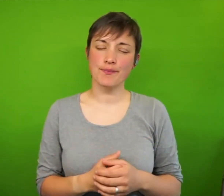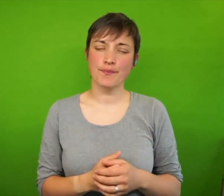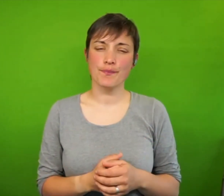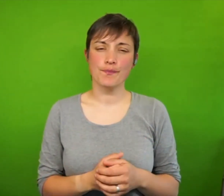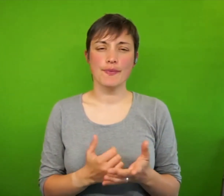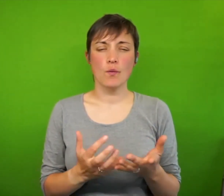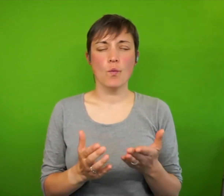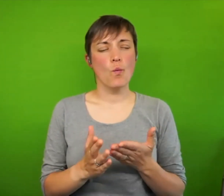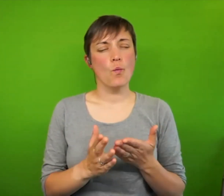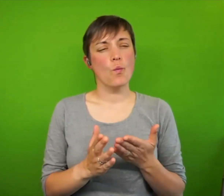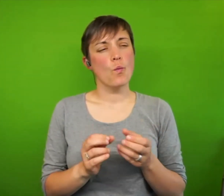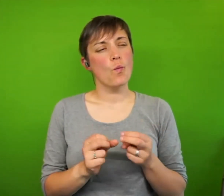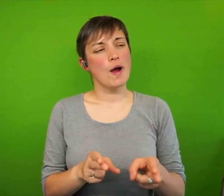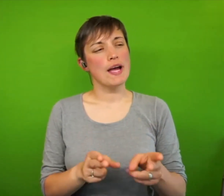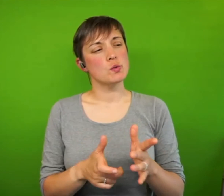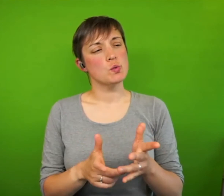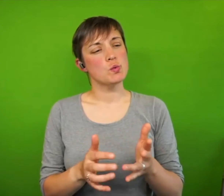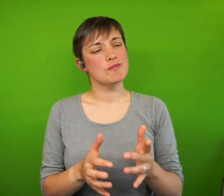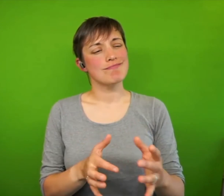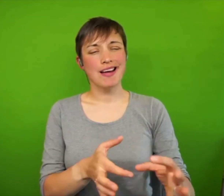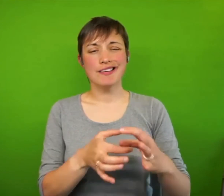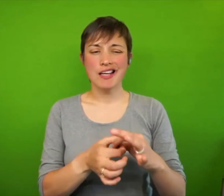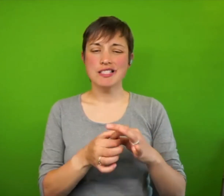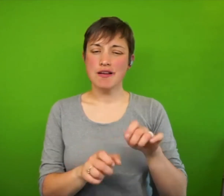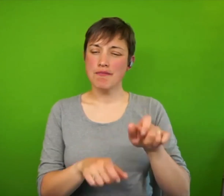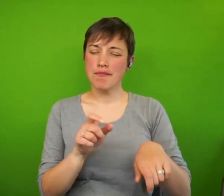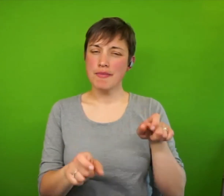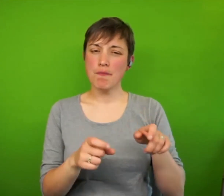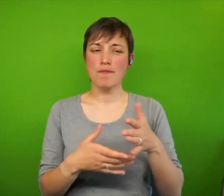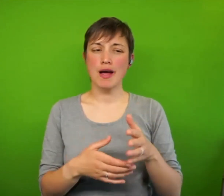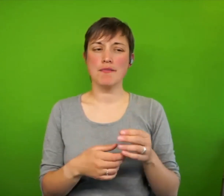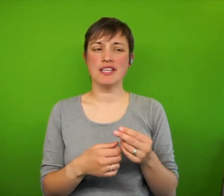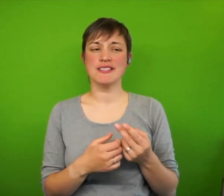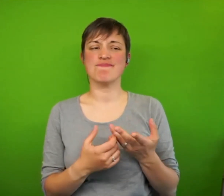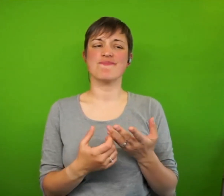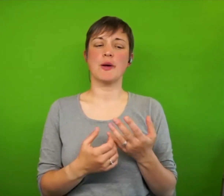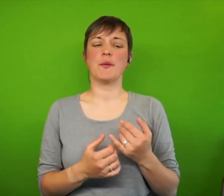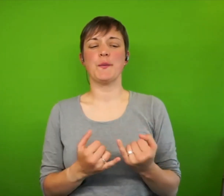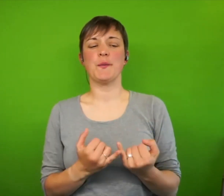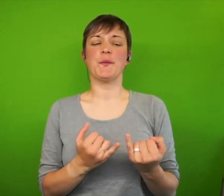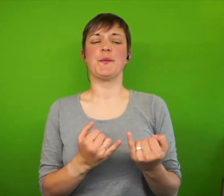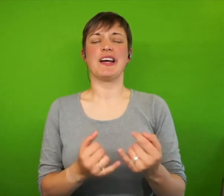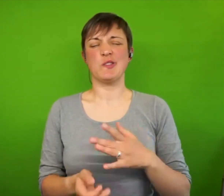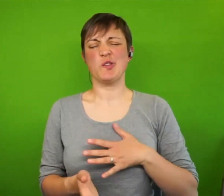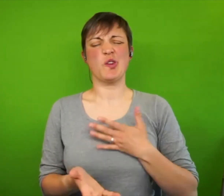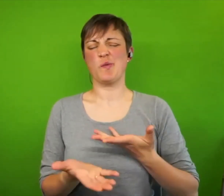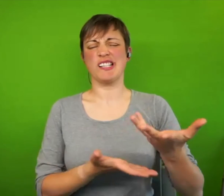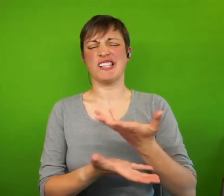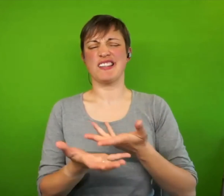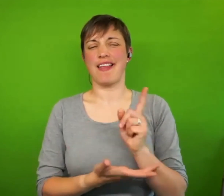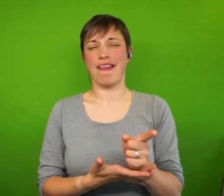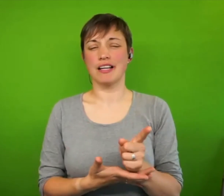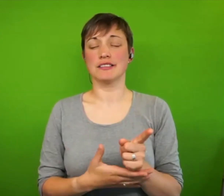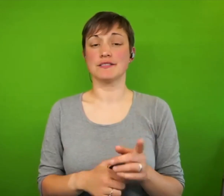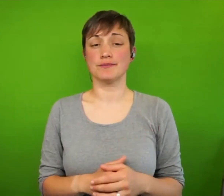of engaging with people who might be resistant to a rights discourse. And then, in a sense, you